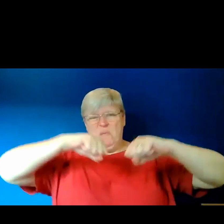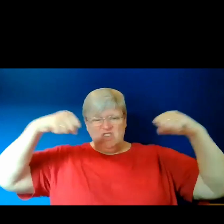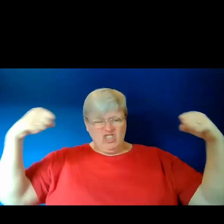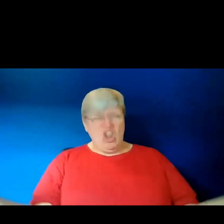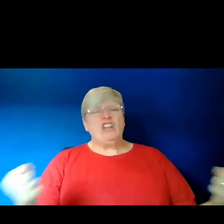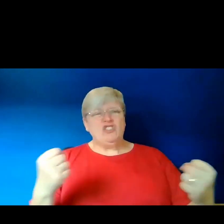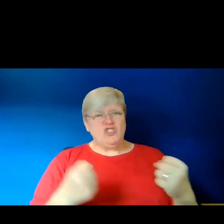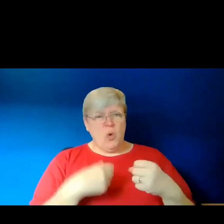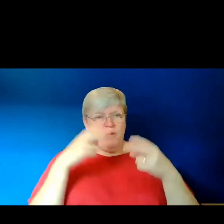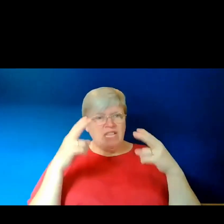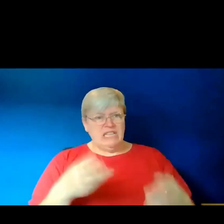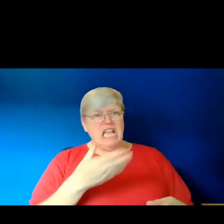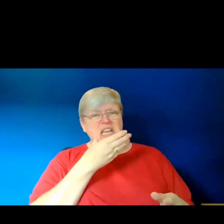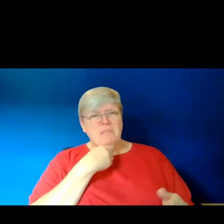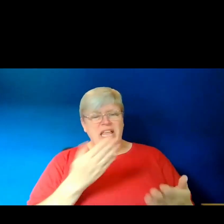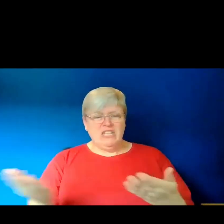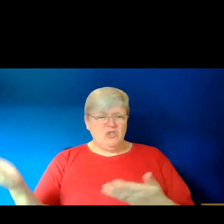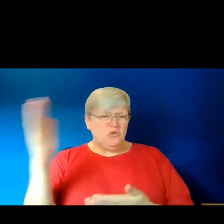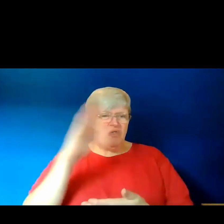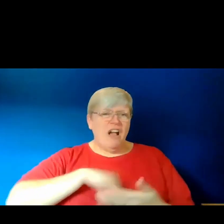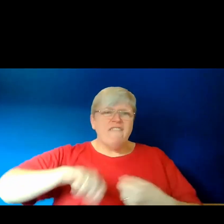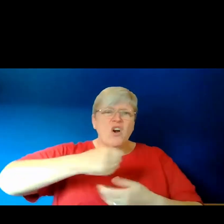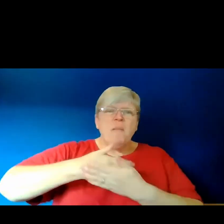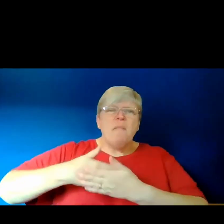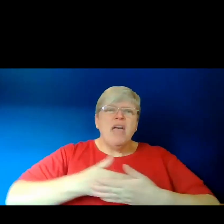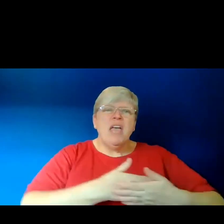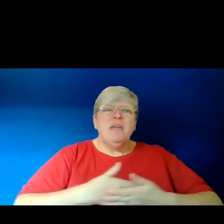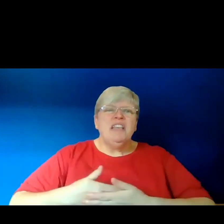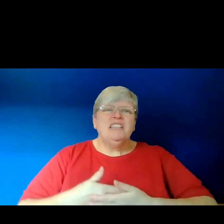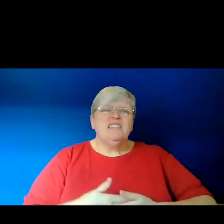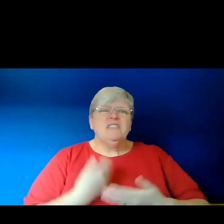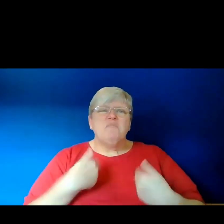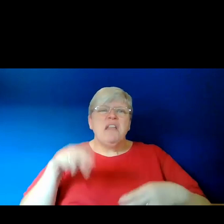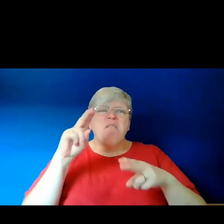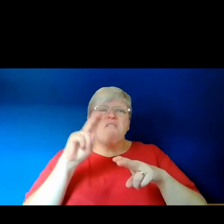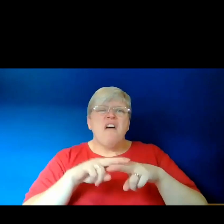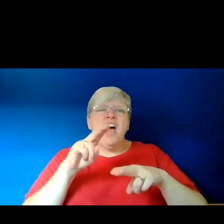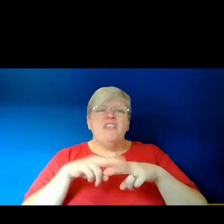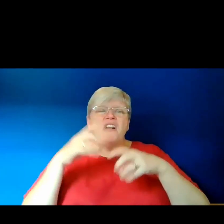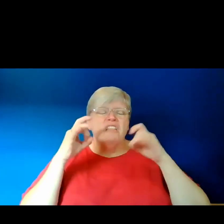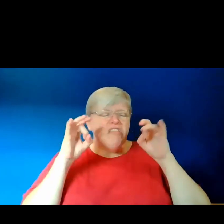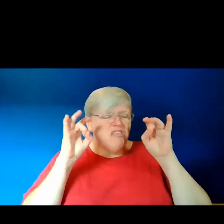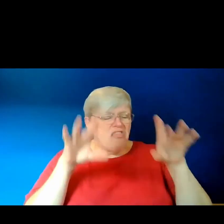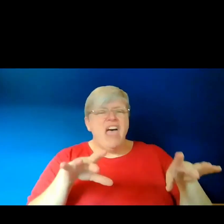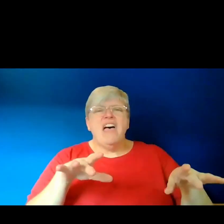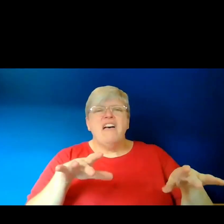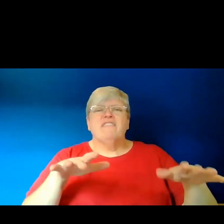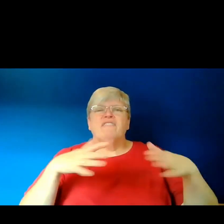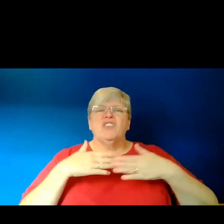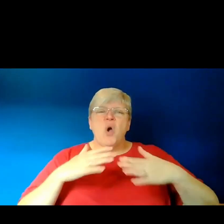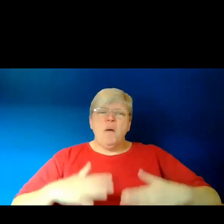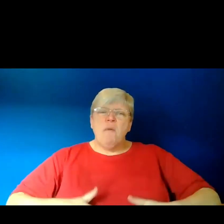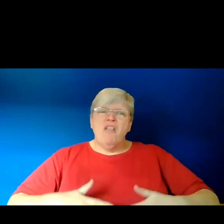to swaddle the babies they fathered, then left, or to press to the wounds of their mothers.